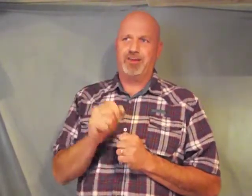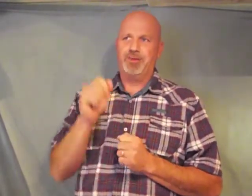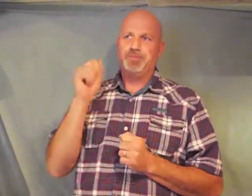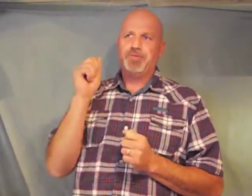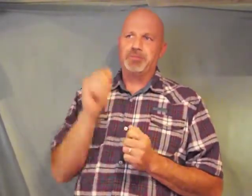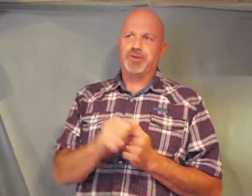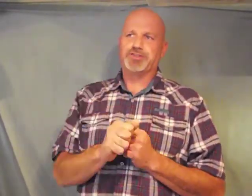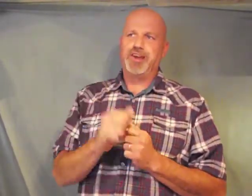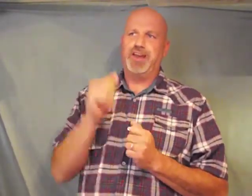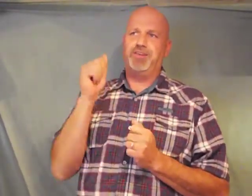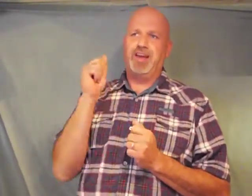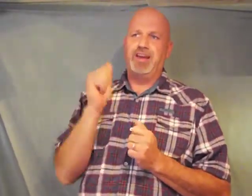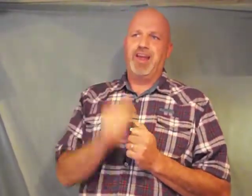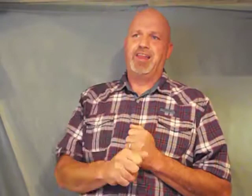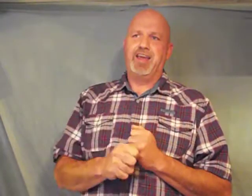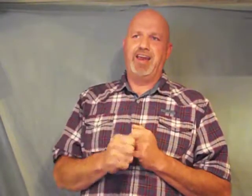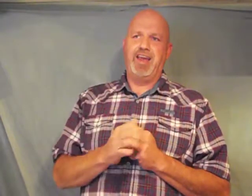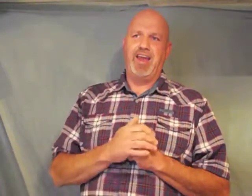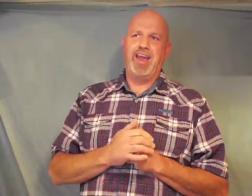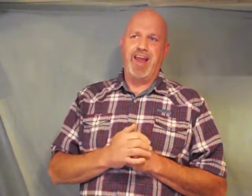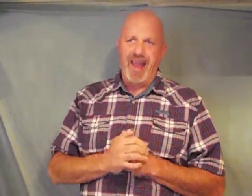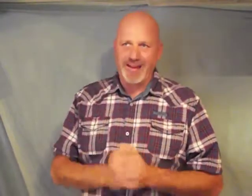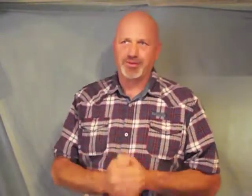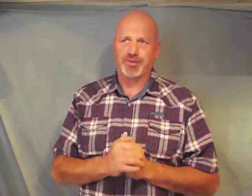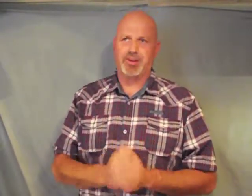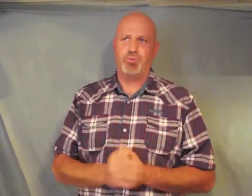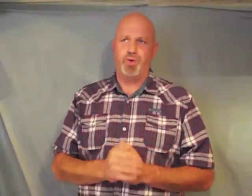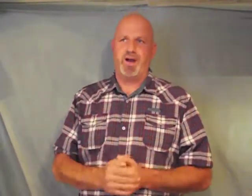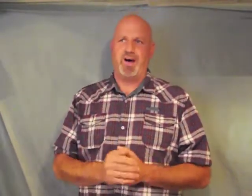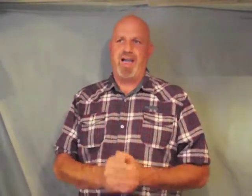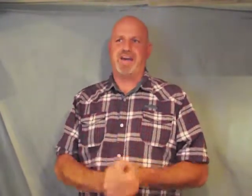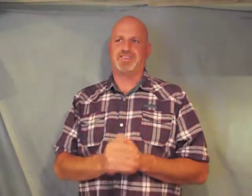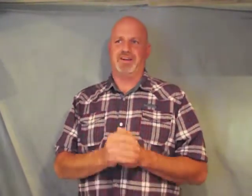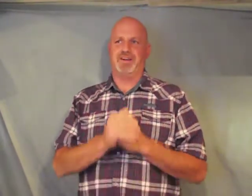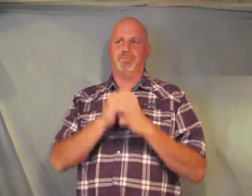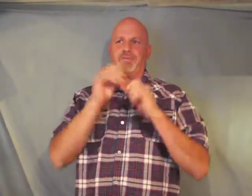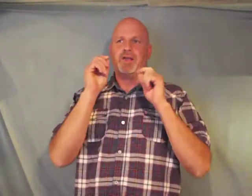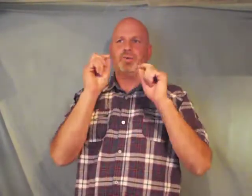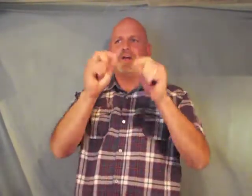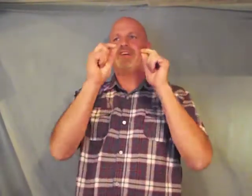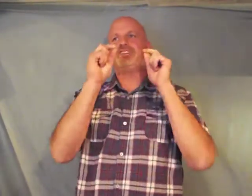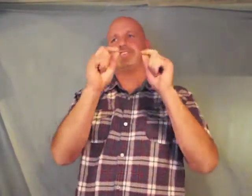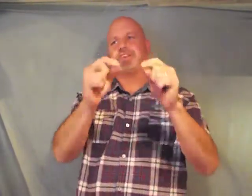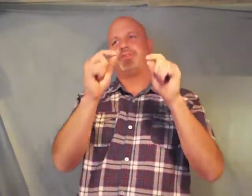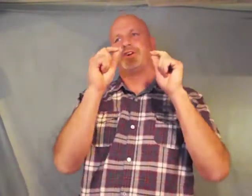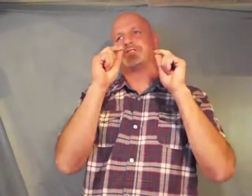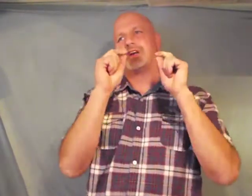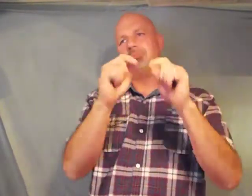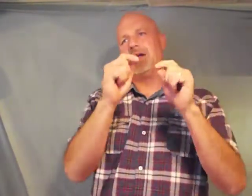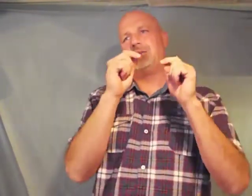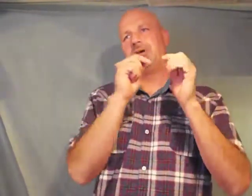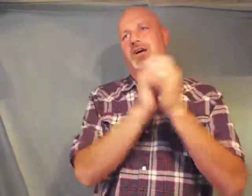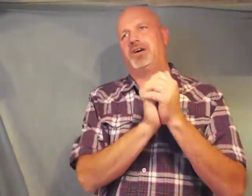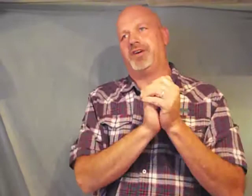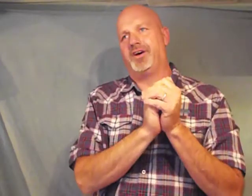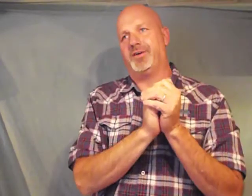perceiving that he had answered them well asked him which is the first commandment of all